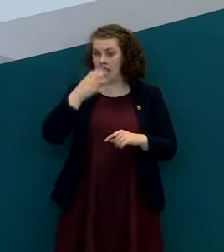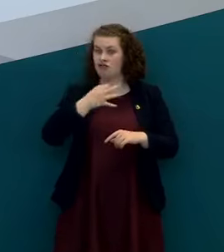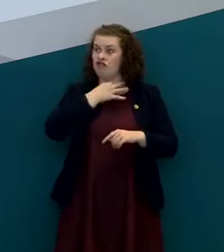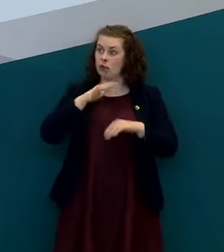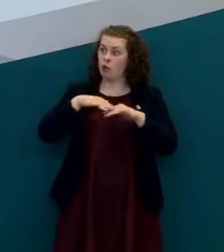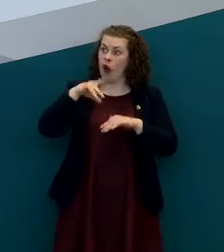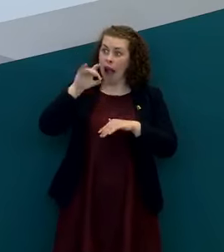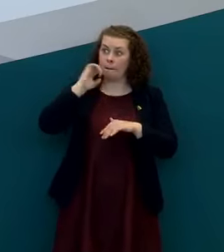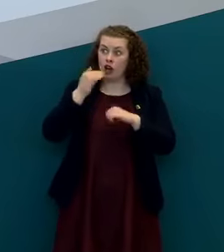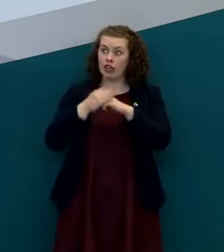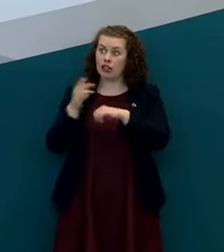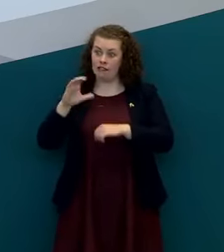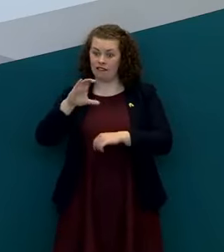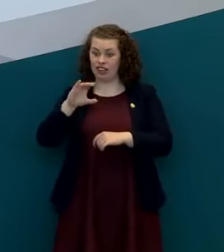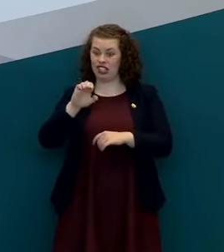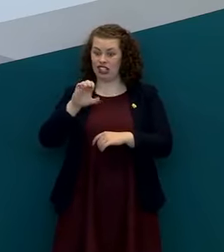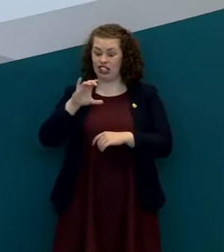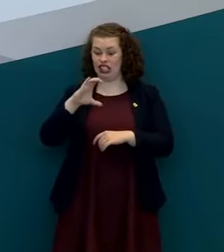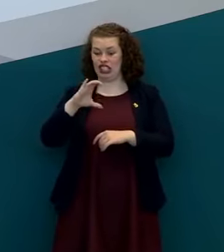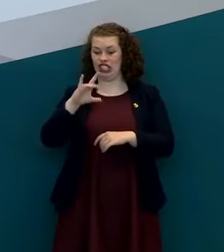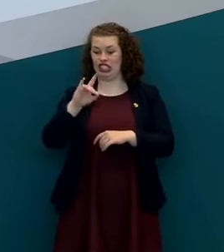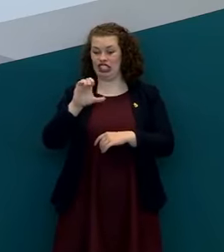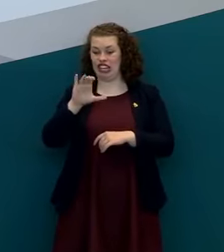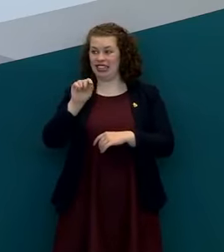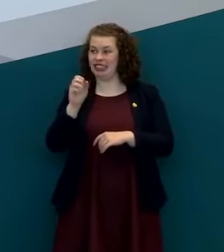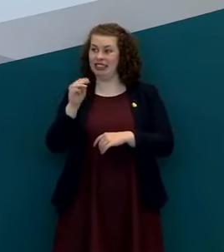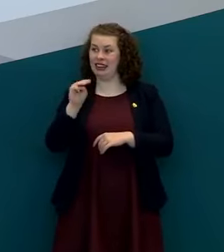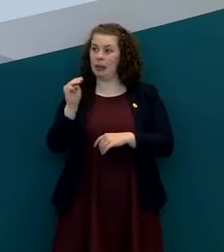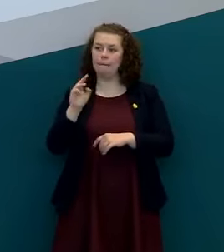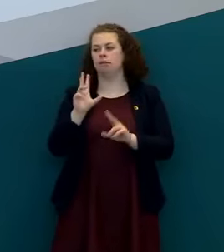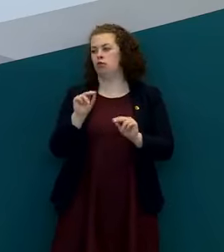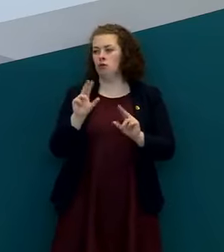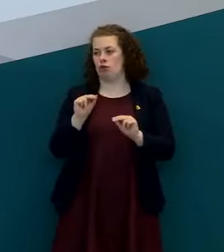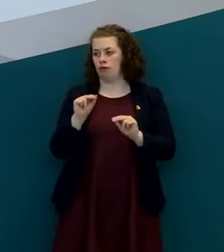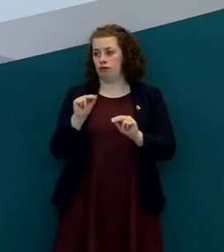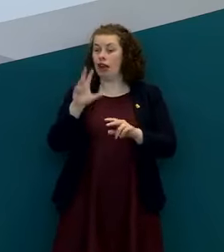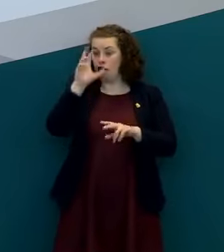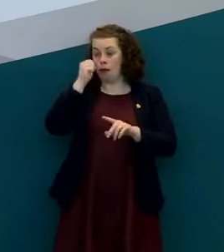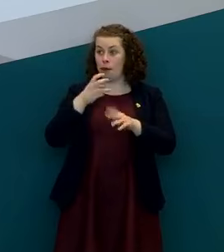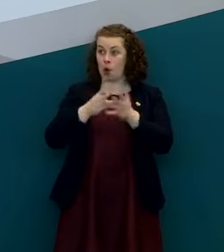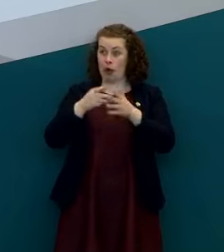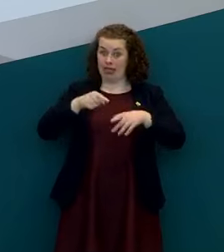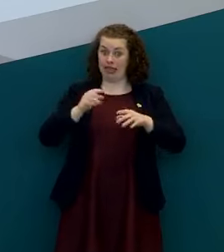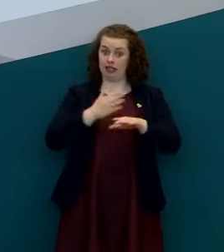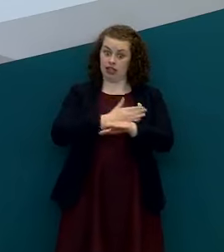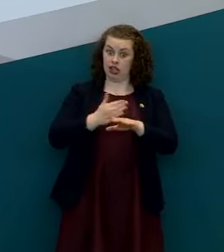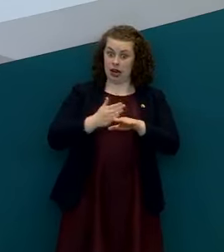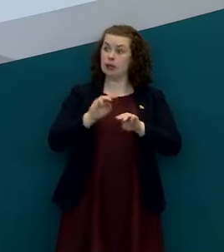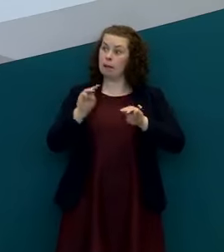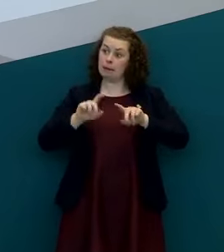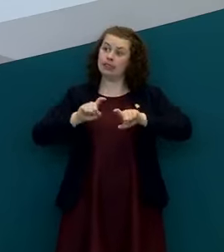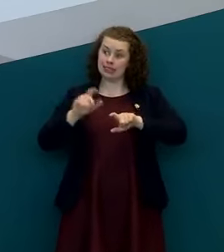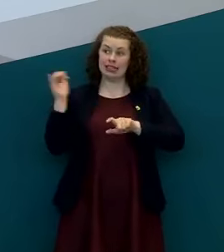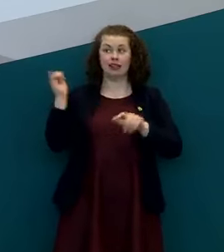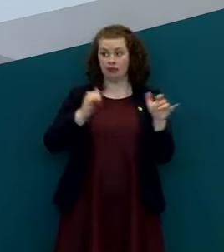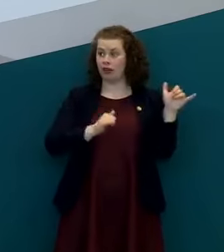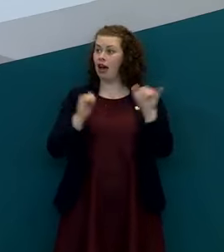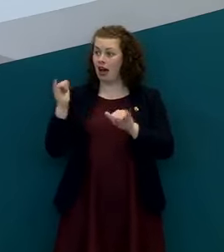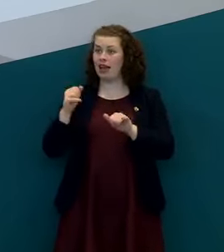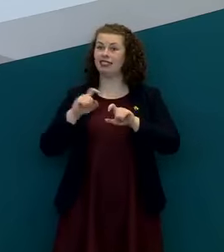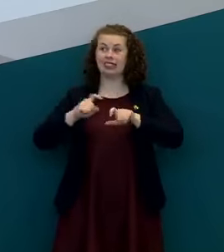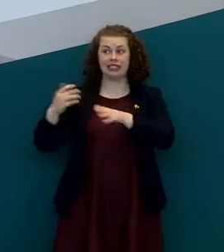this country uh we think for the most part that travel was a phenomenon the early stages of this as we've said we stayed in line with